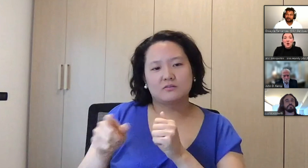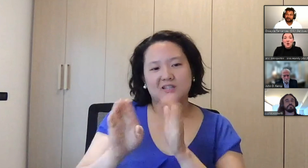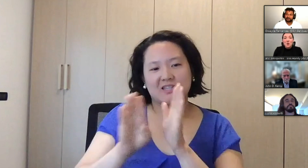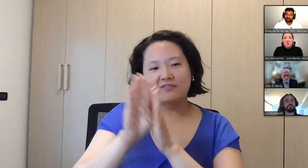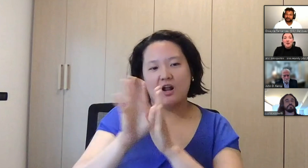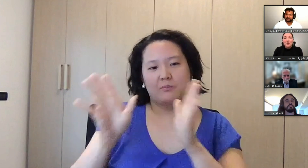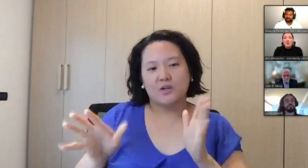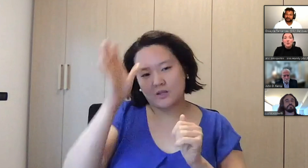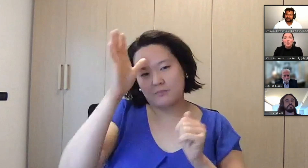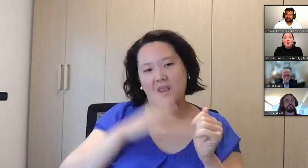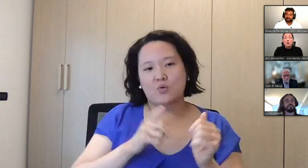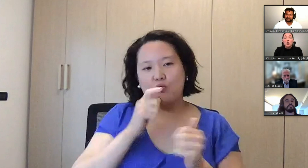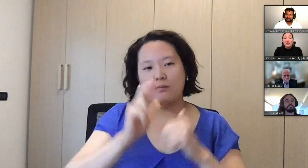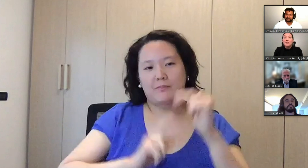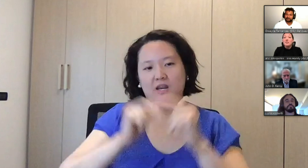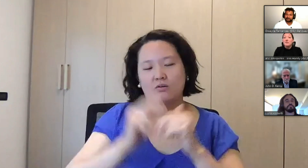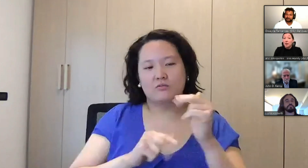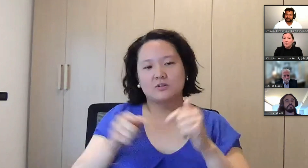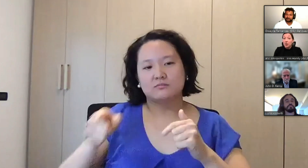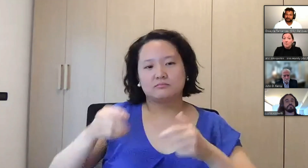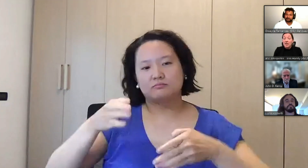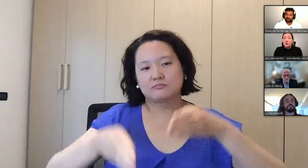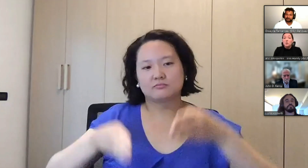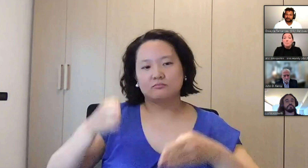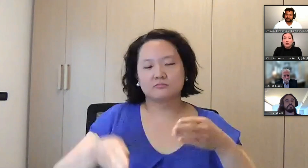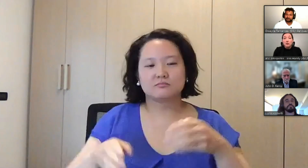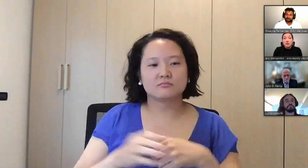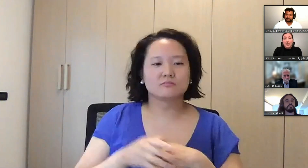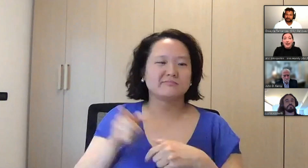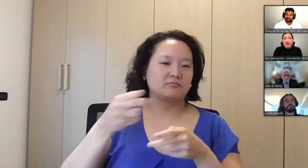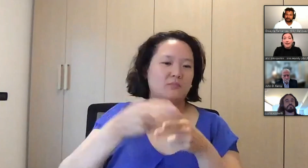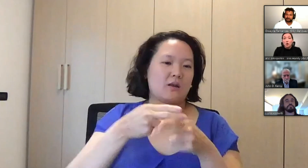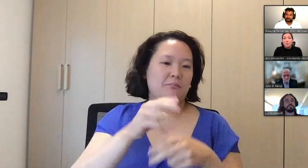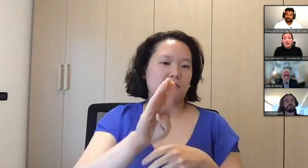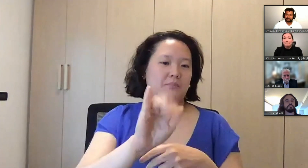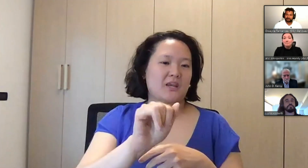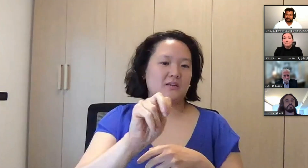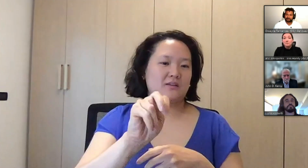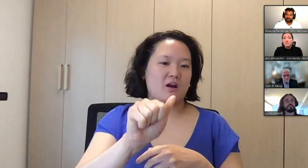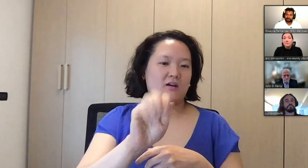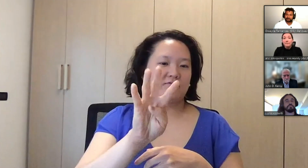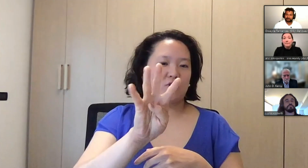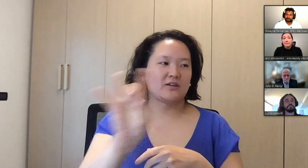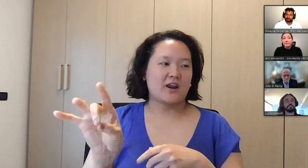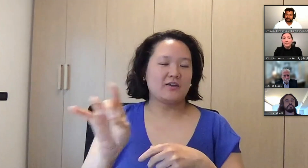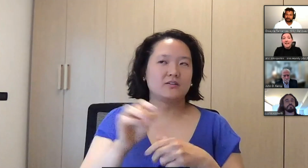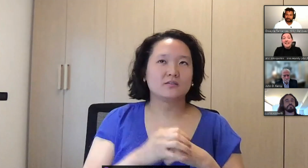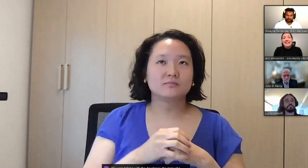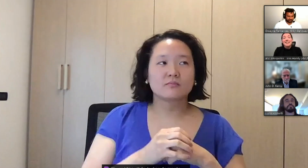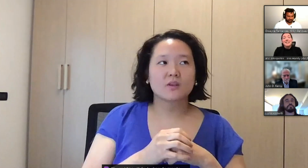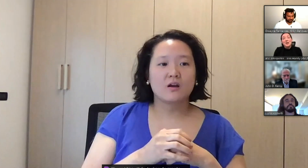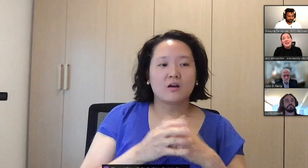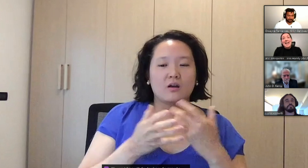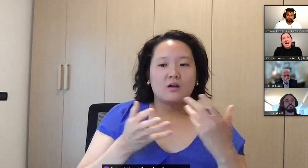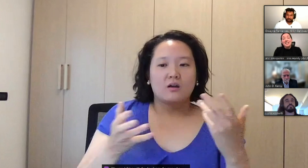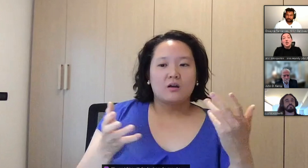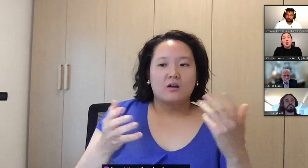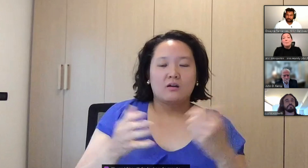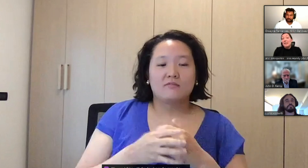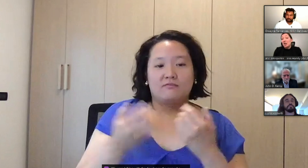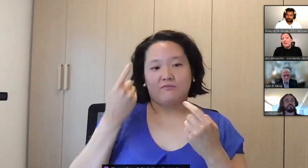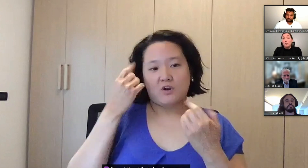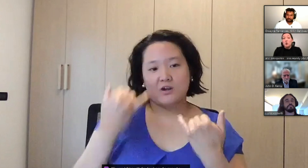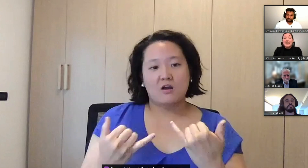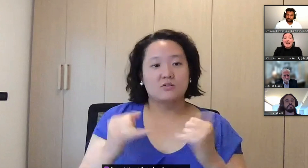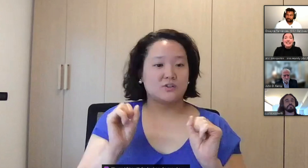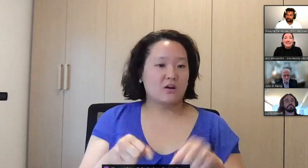So we were talking with the developer, the man who built the AI robot. The AI is